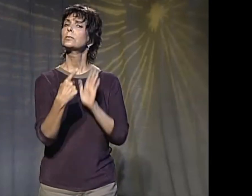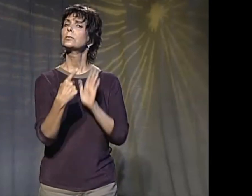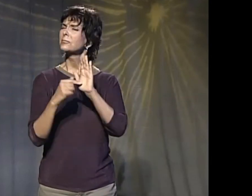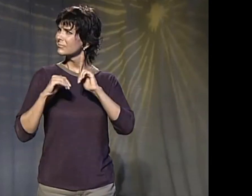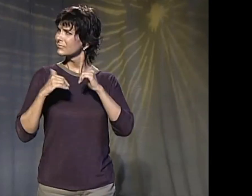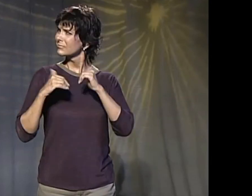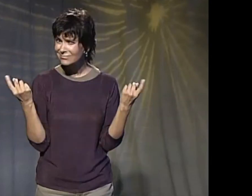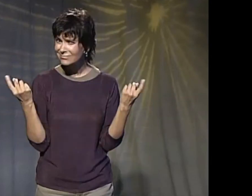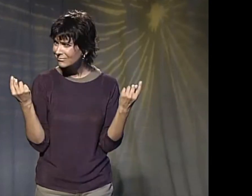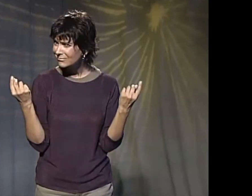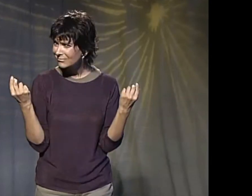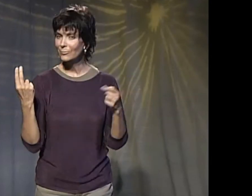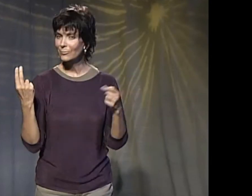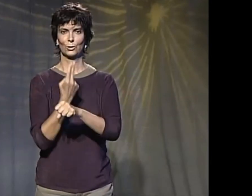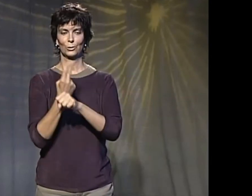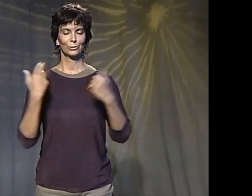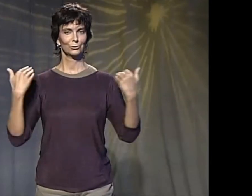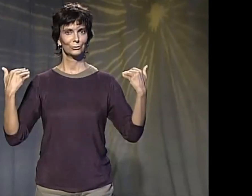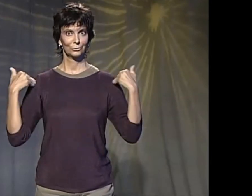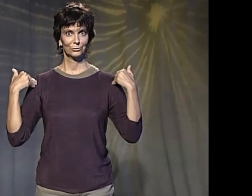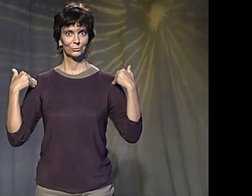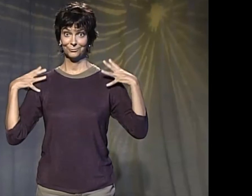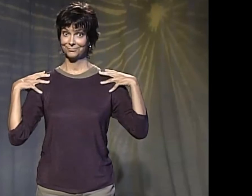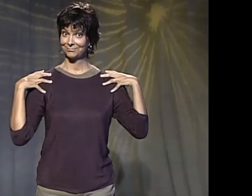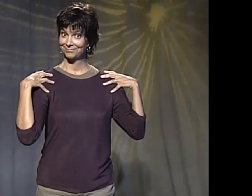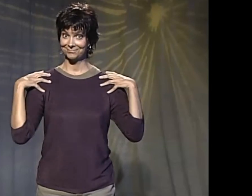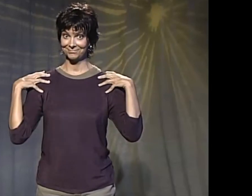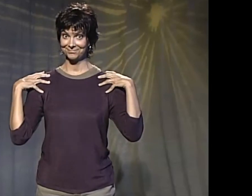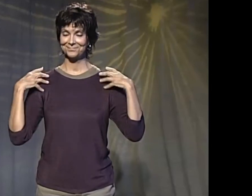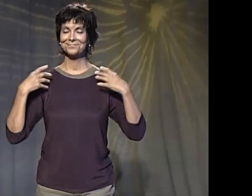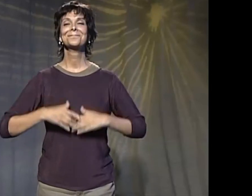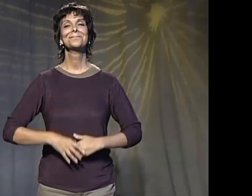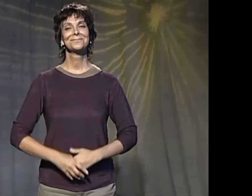Now watch these examples to see what to do and how to use a shoulder shift.